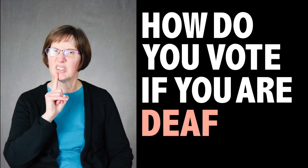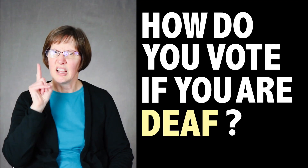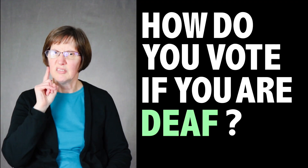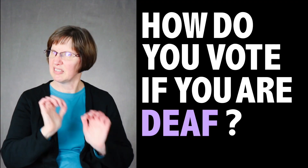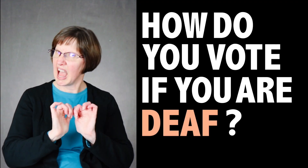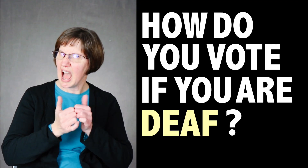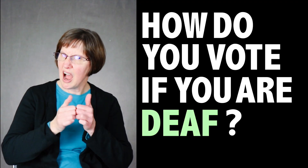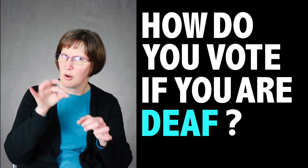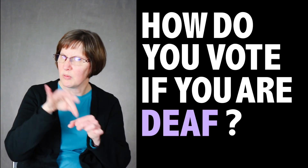How do you vote if you're Deaf?